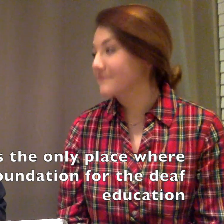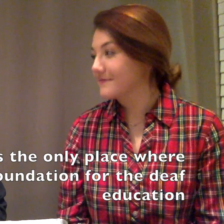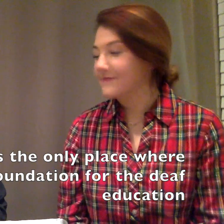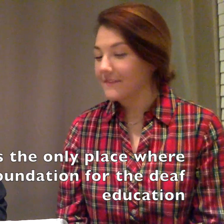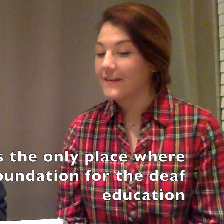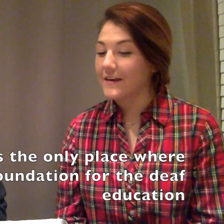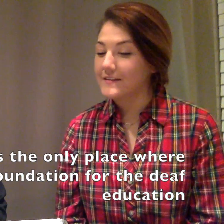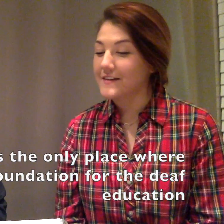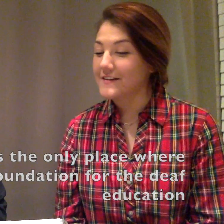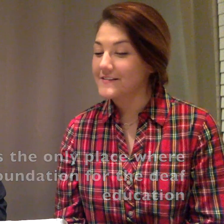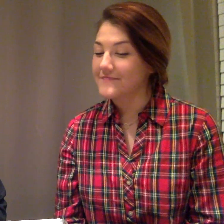Yes, awesome.